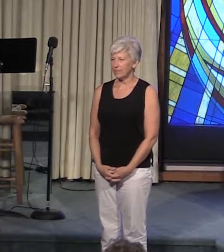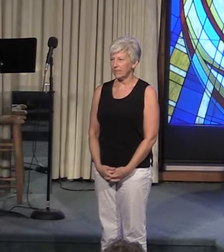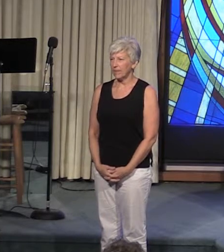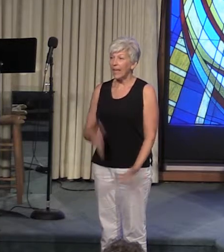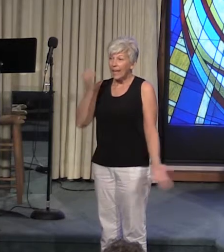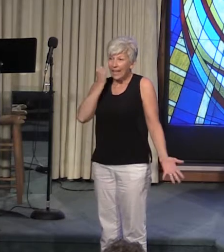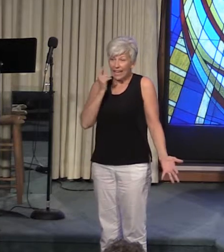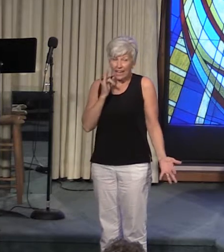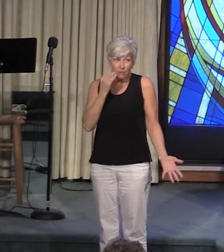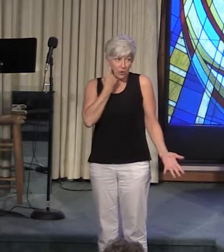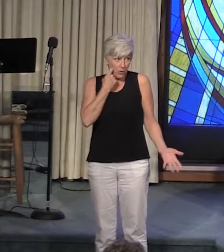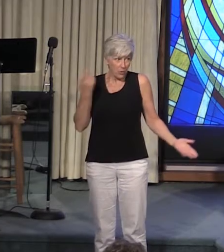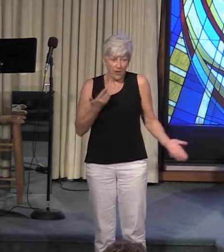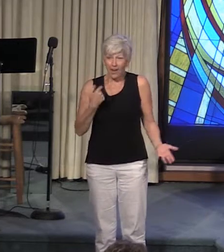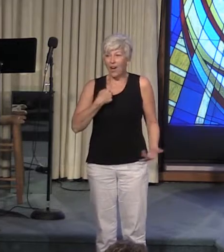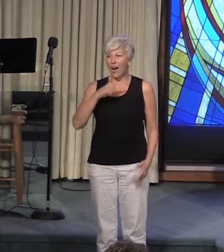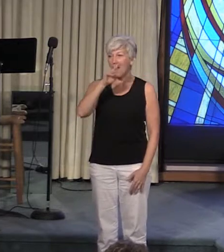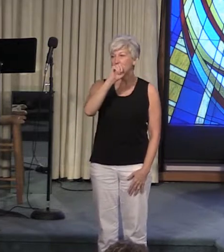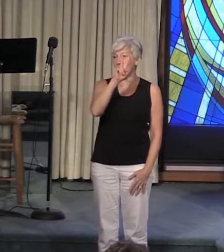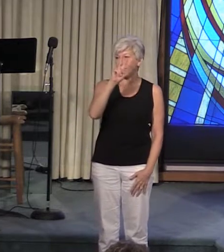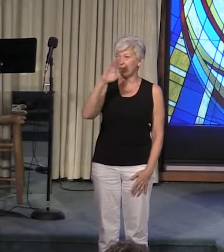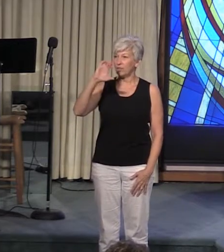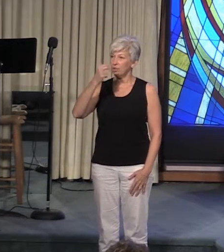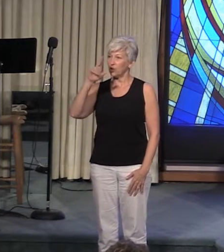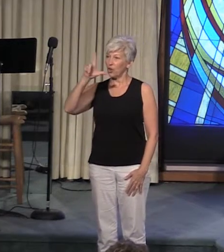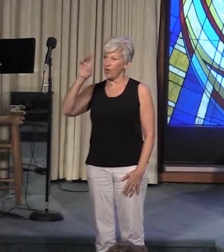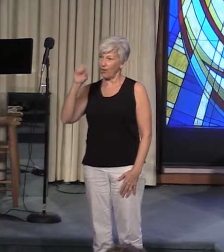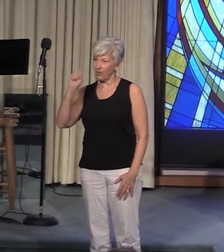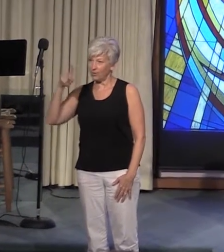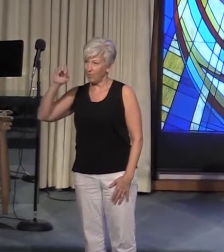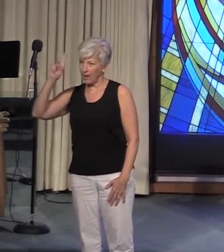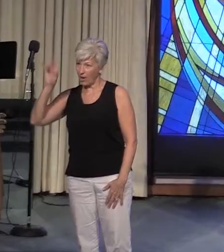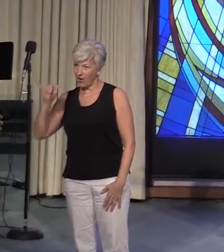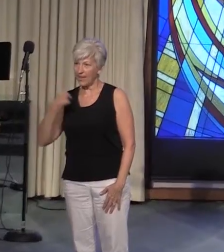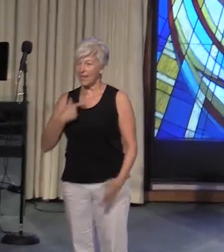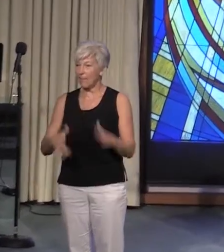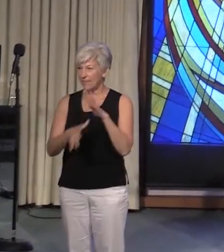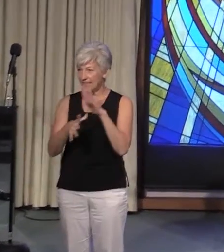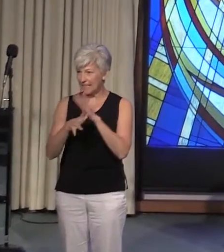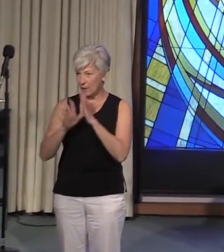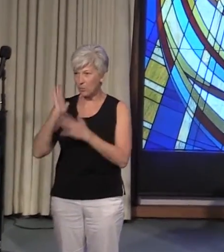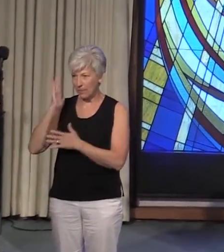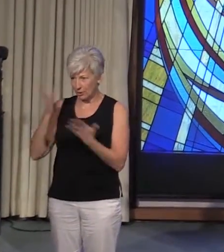If you're new here, I'm Reverend Charles Perry, and I'm the Senior Minister here at Unity of Birmingham.